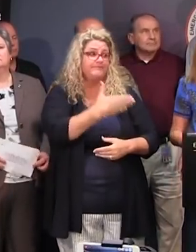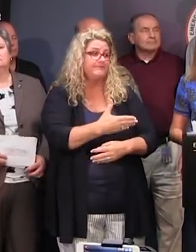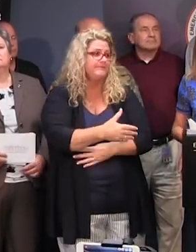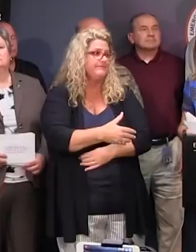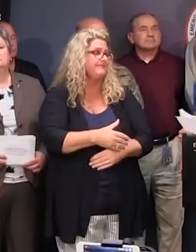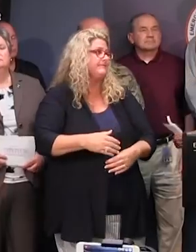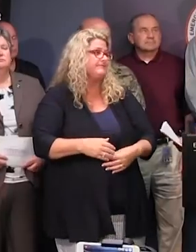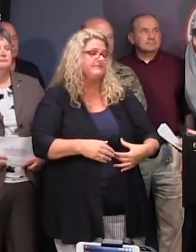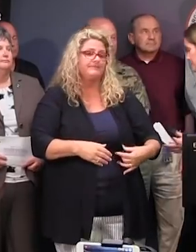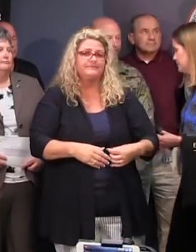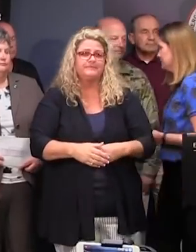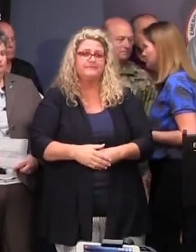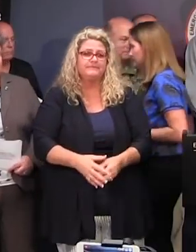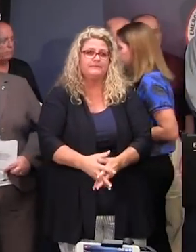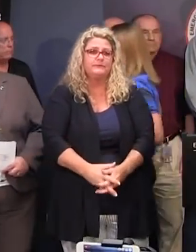you, Kevin. Thank you, Mayor.